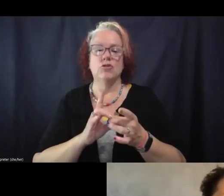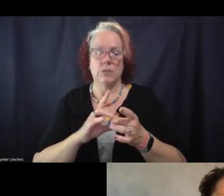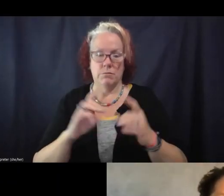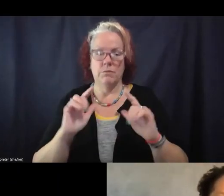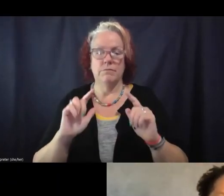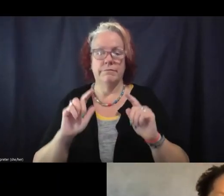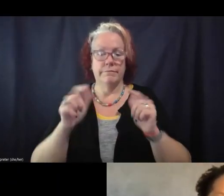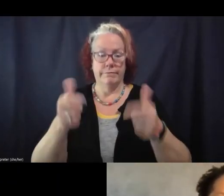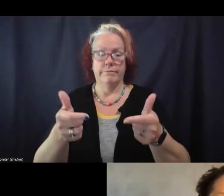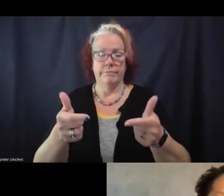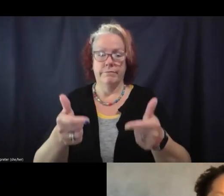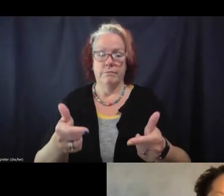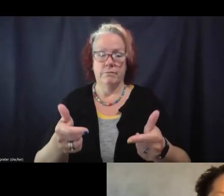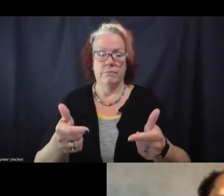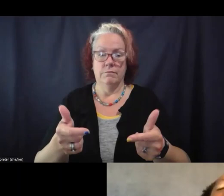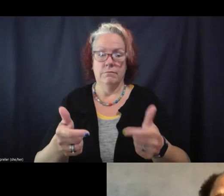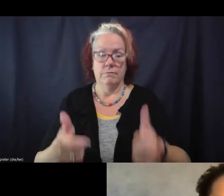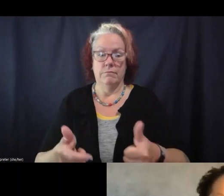building. Okay.